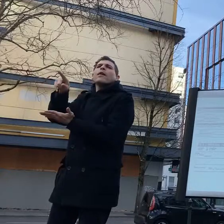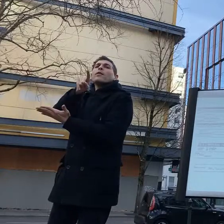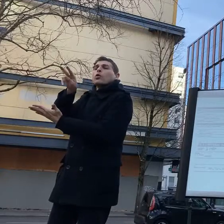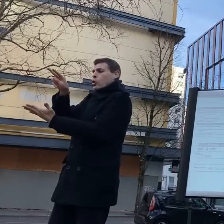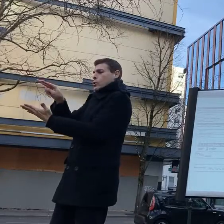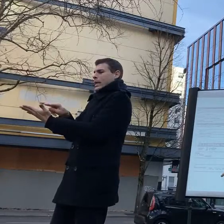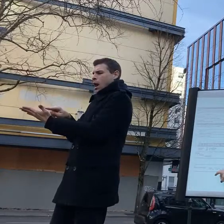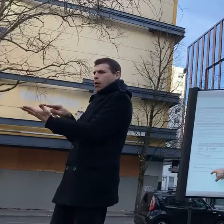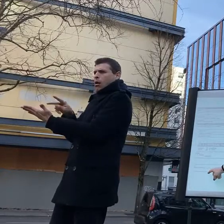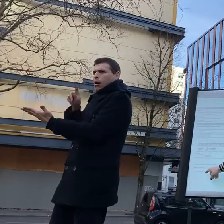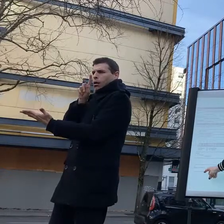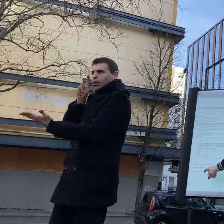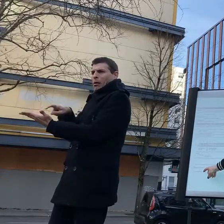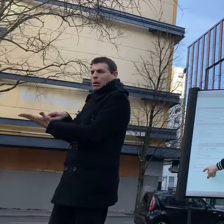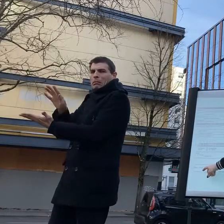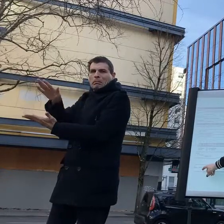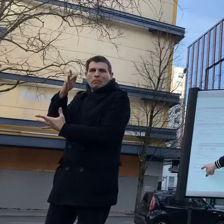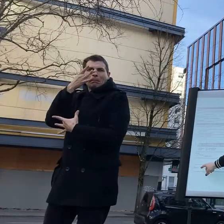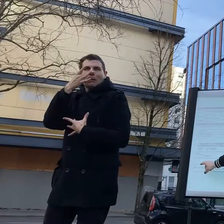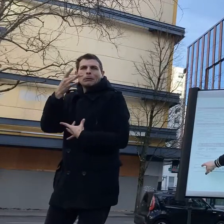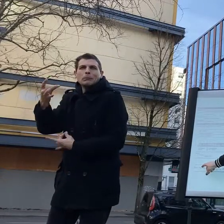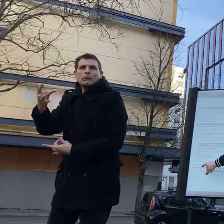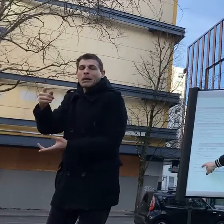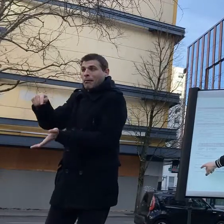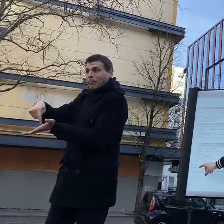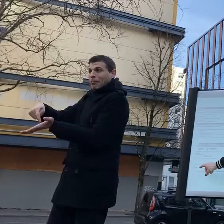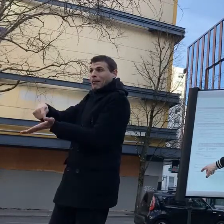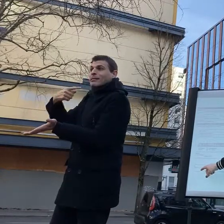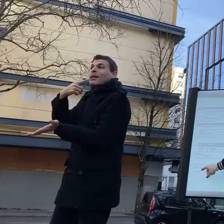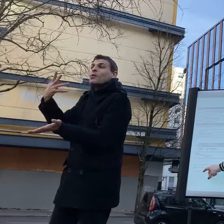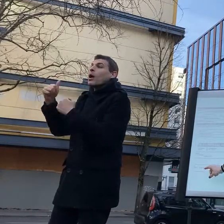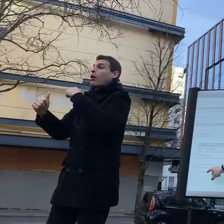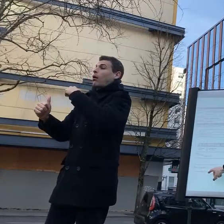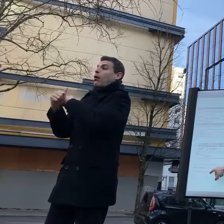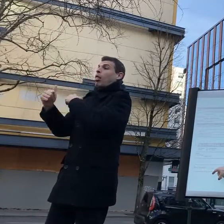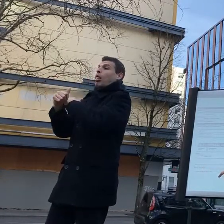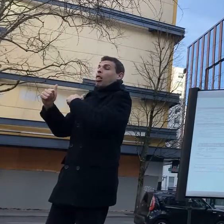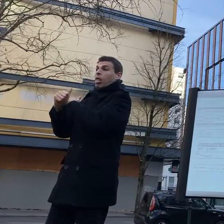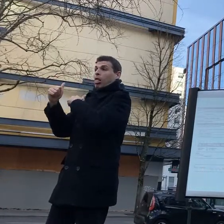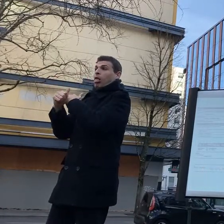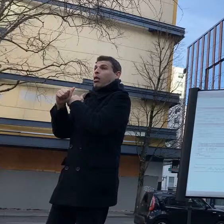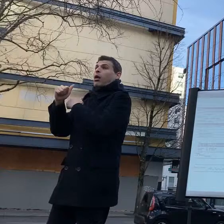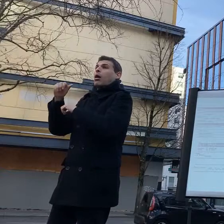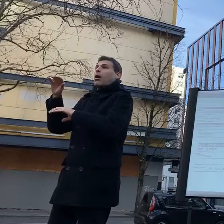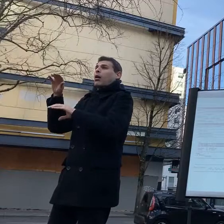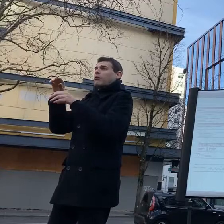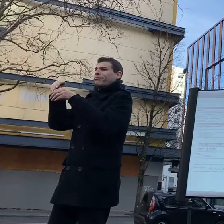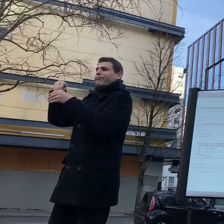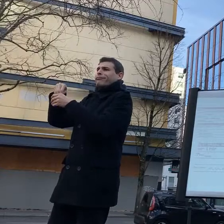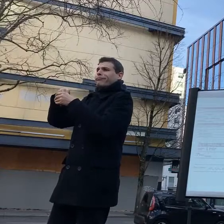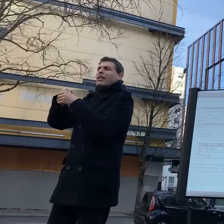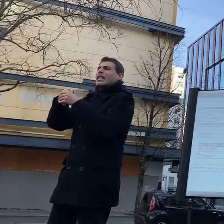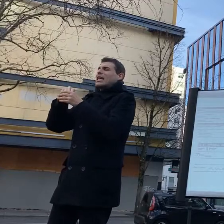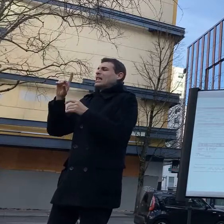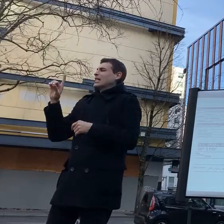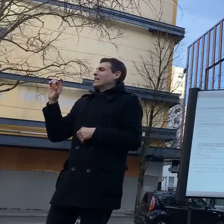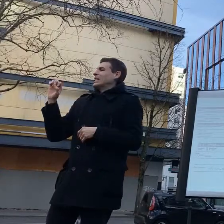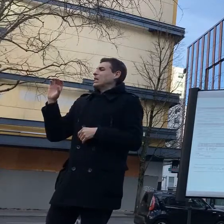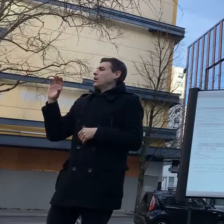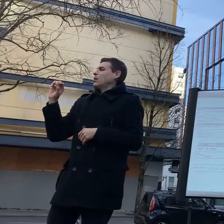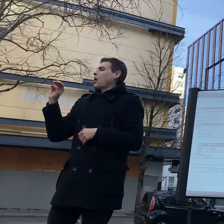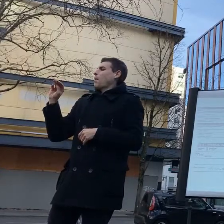thing that is like causing lethality in people so defense technology here's their